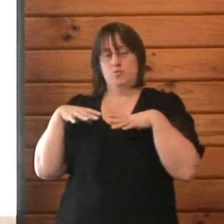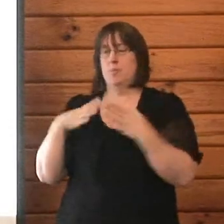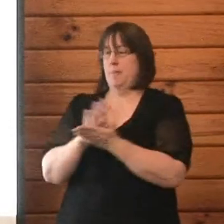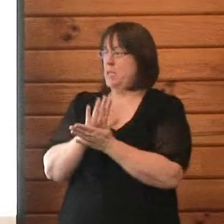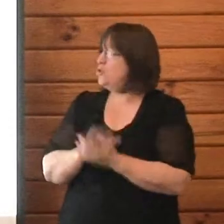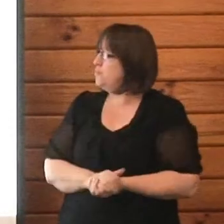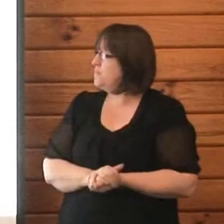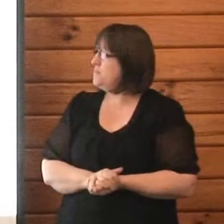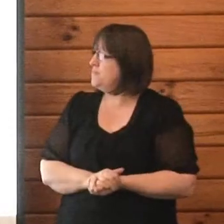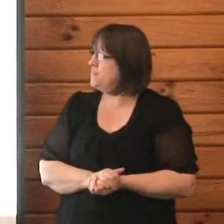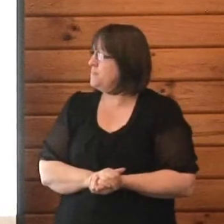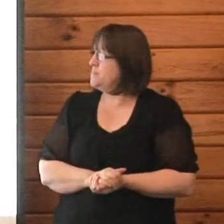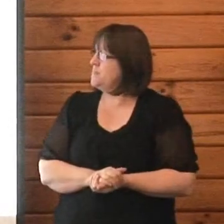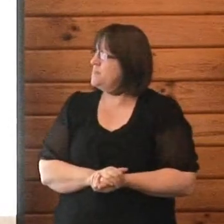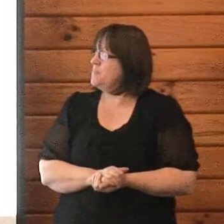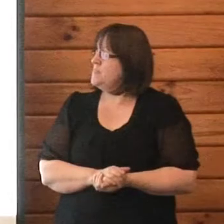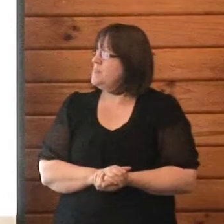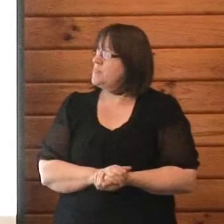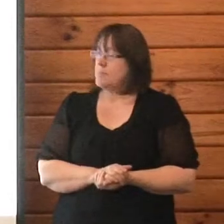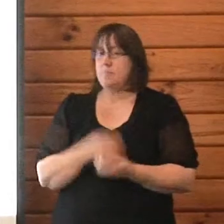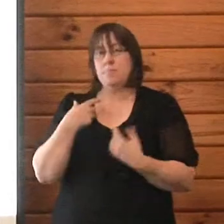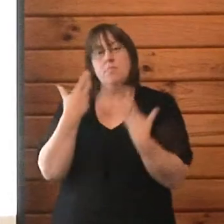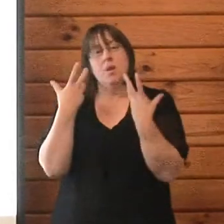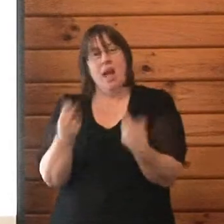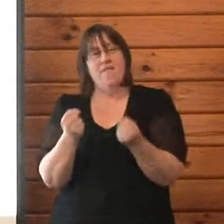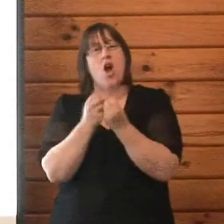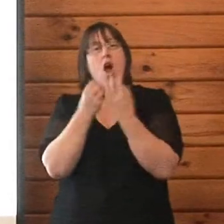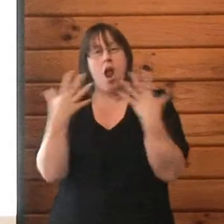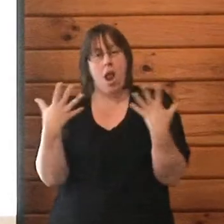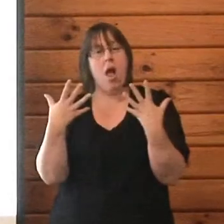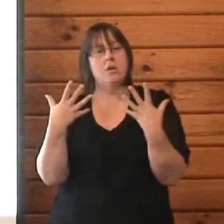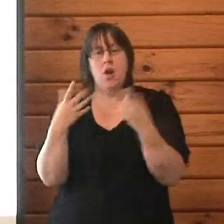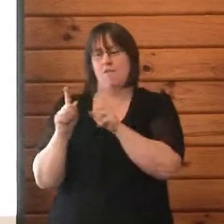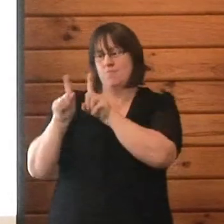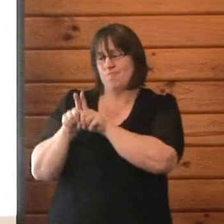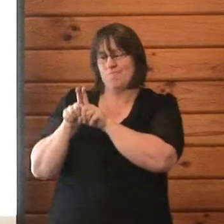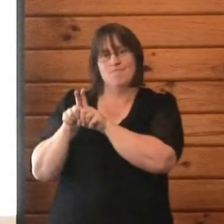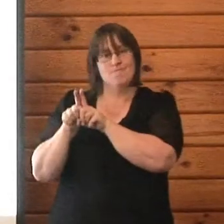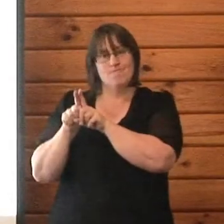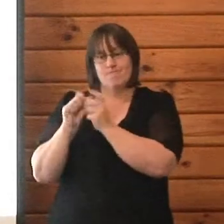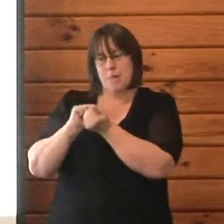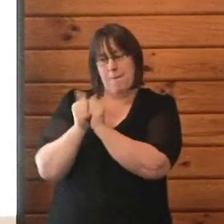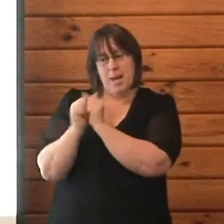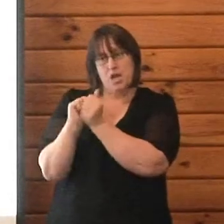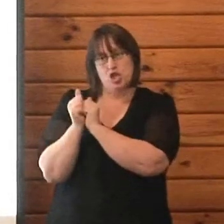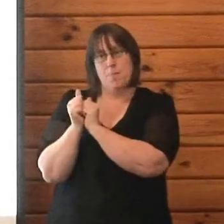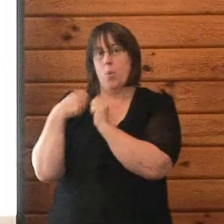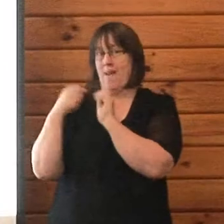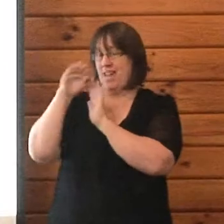We build a lot of partnerships with other organizations and here is a list of us trying to